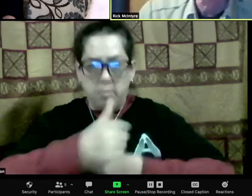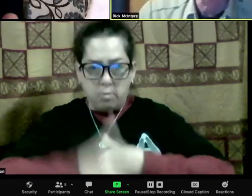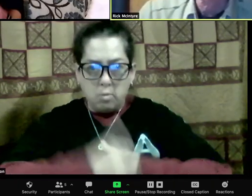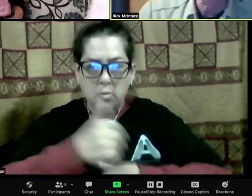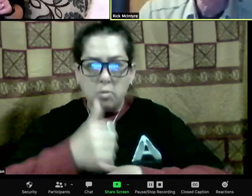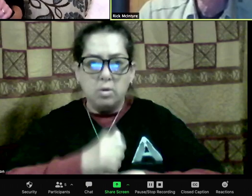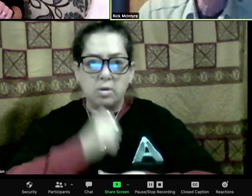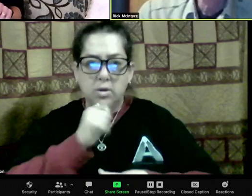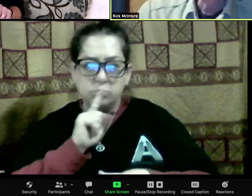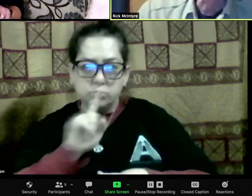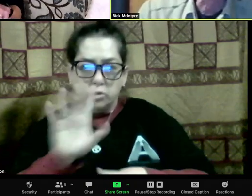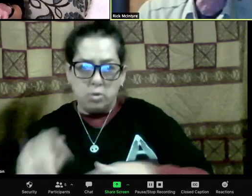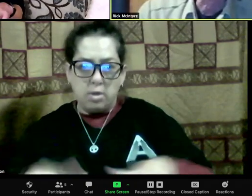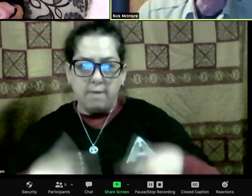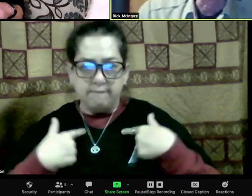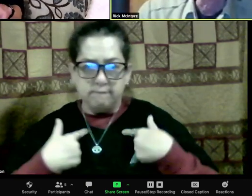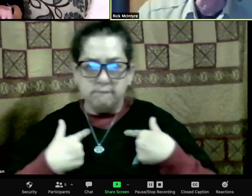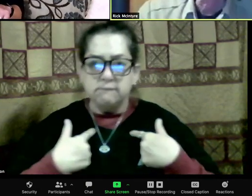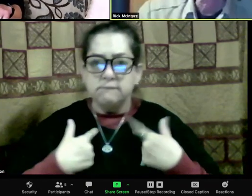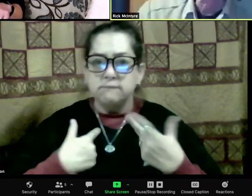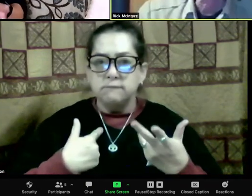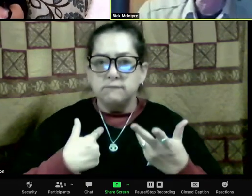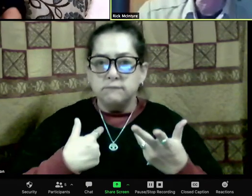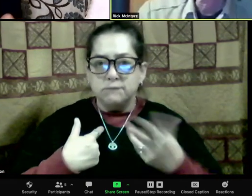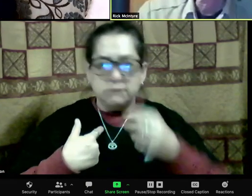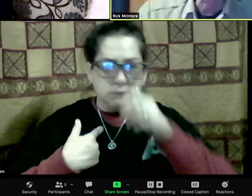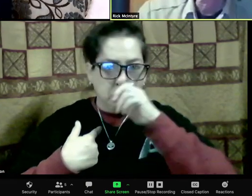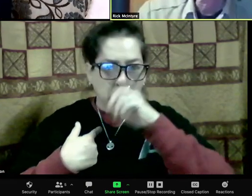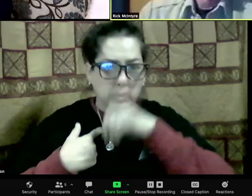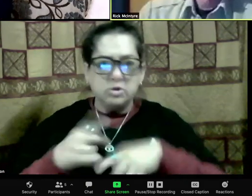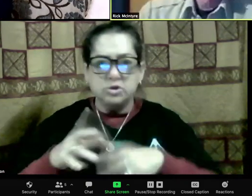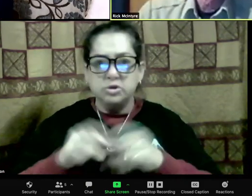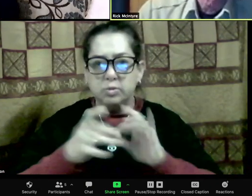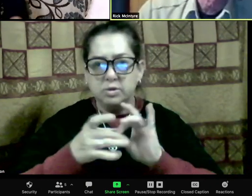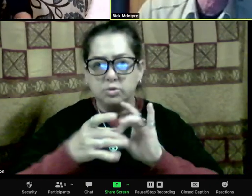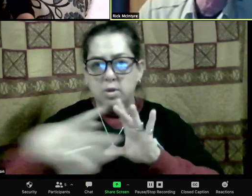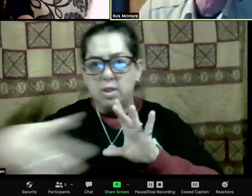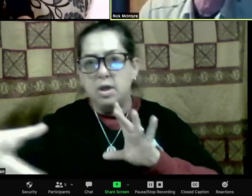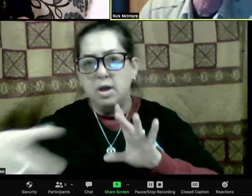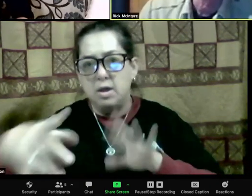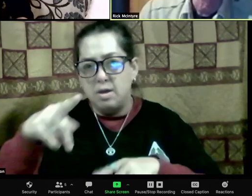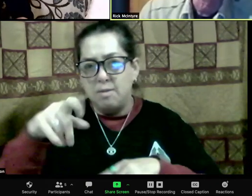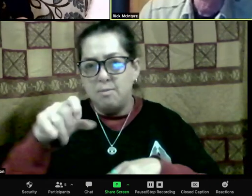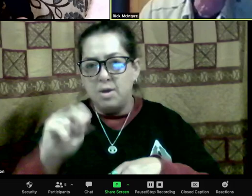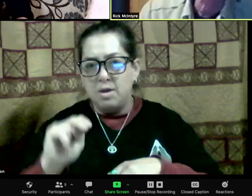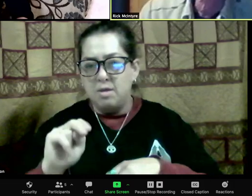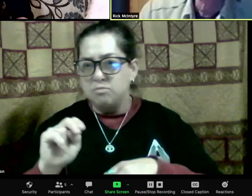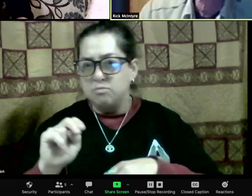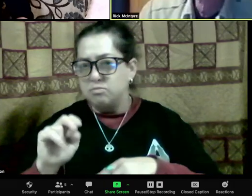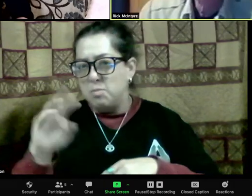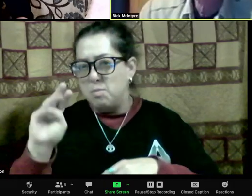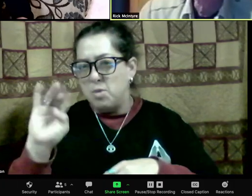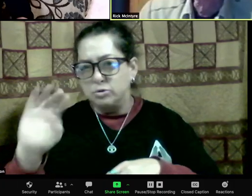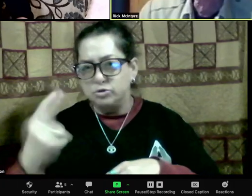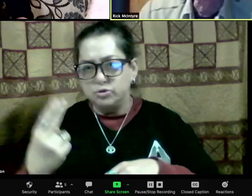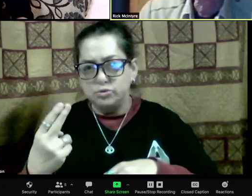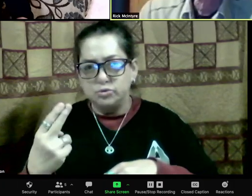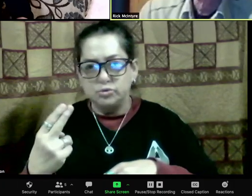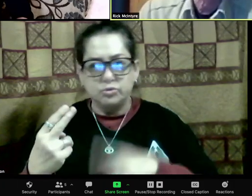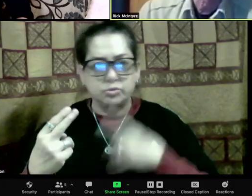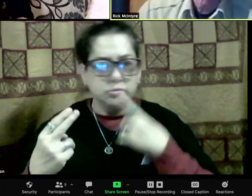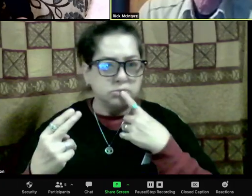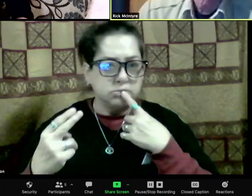the story that one of those pups, when they were born, turned out to be wolf 21. Well, number seven